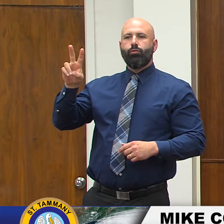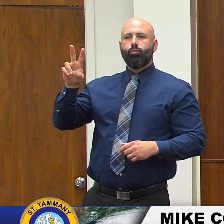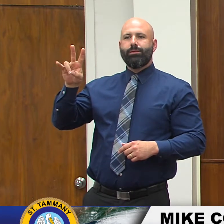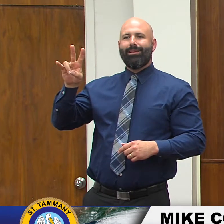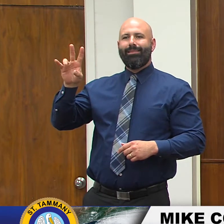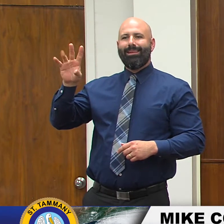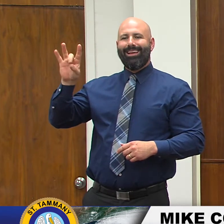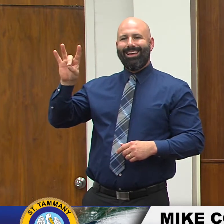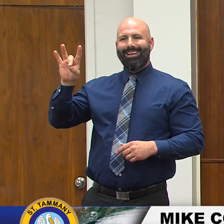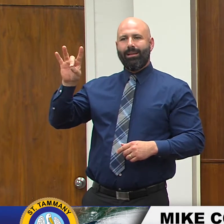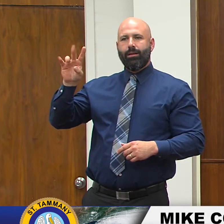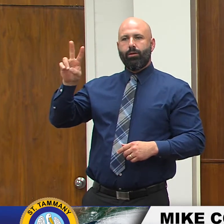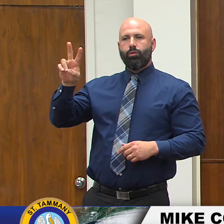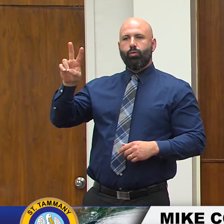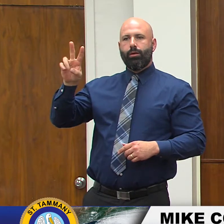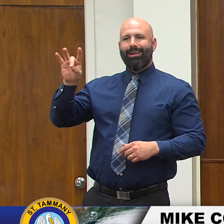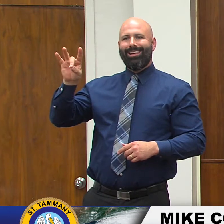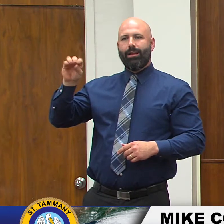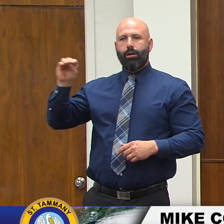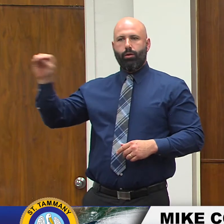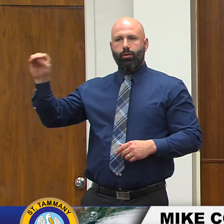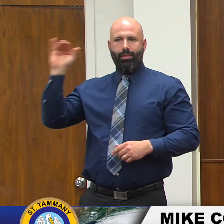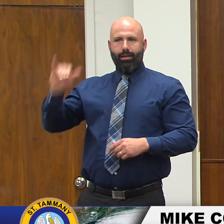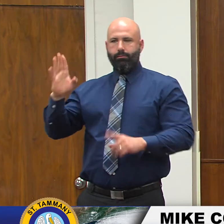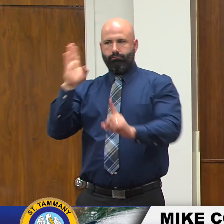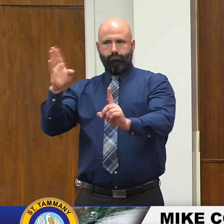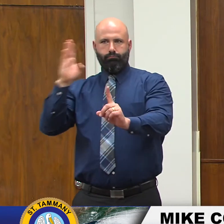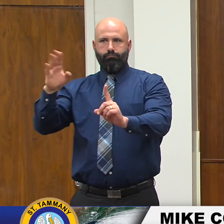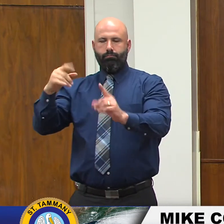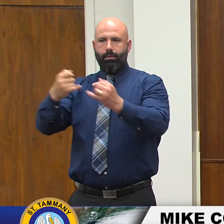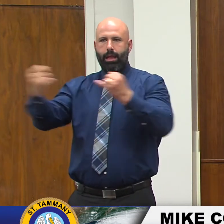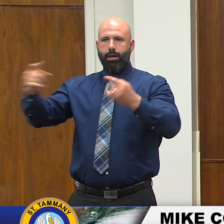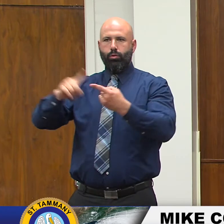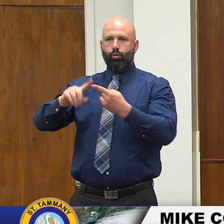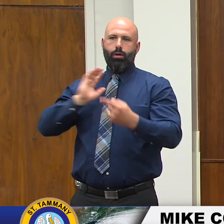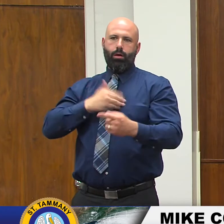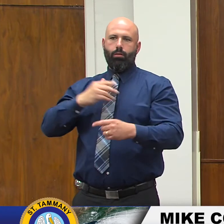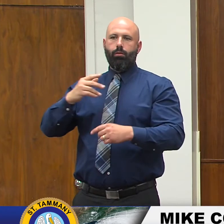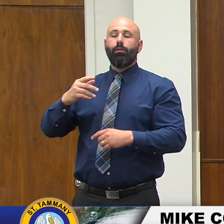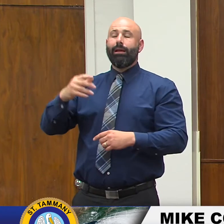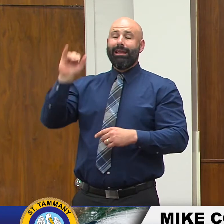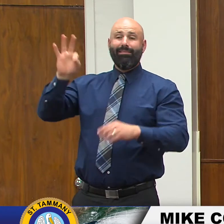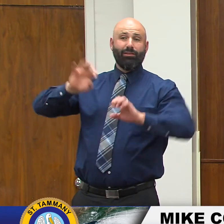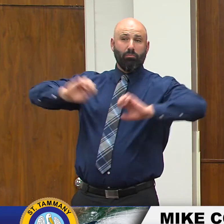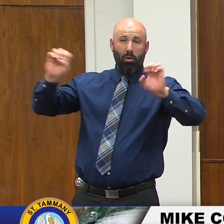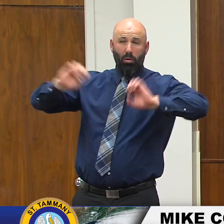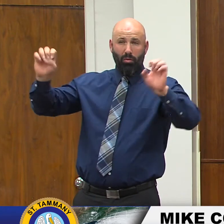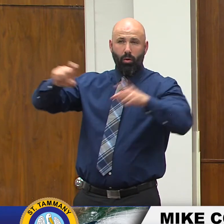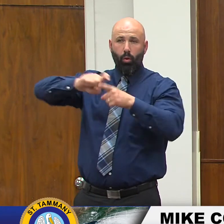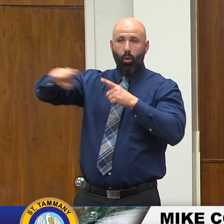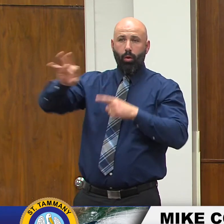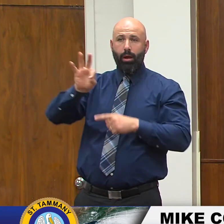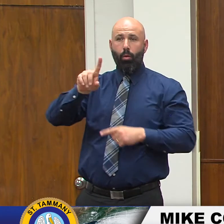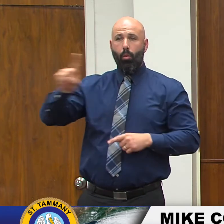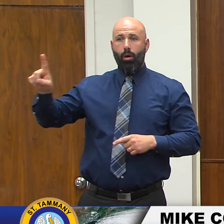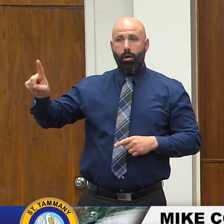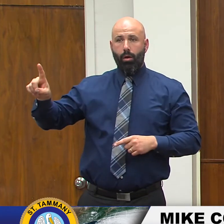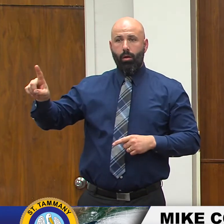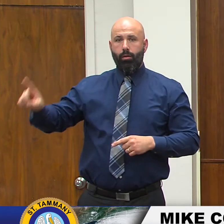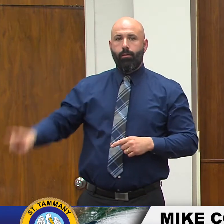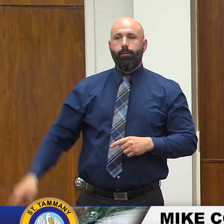to st tammany parish government also if it's an emergency of course you call 9-1-1 but we uh